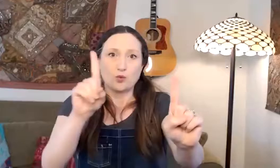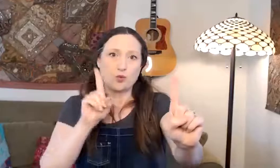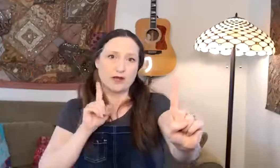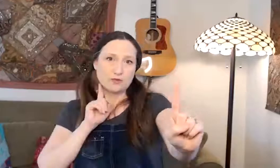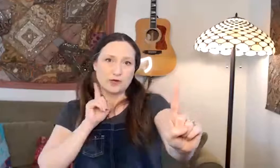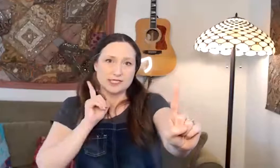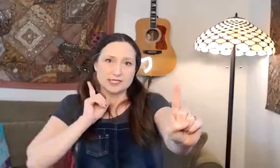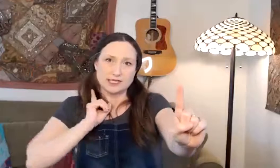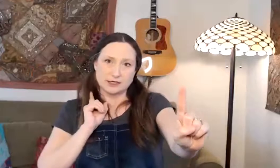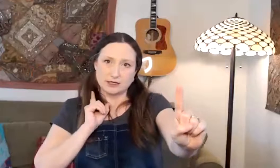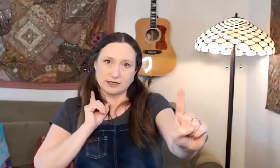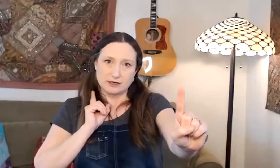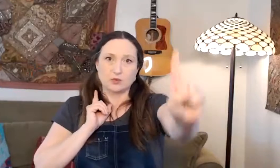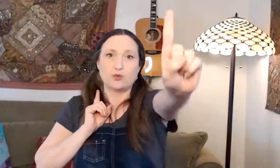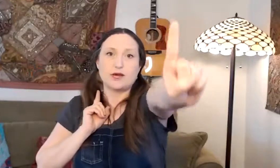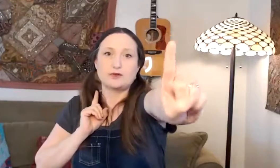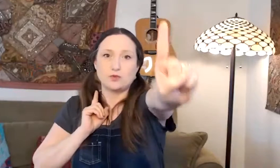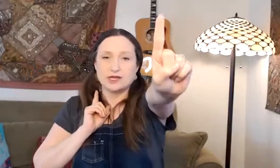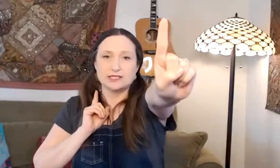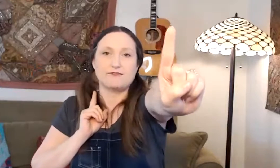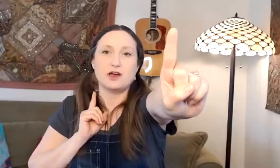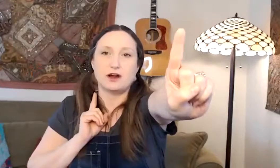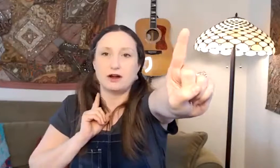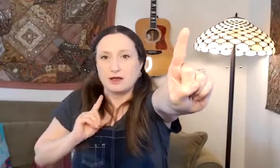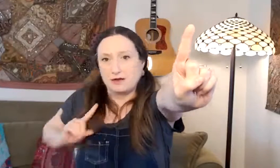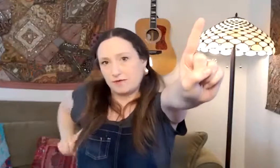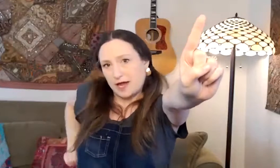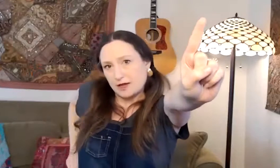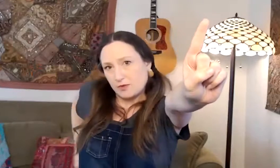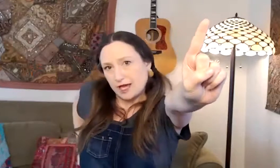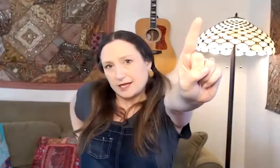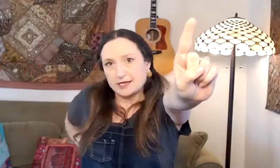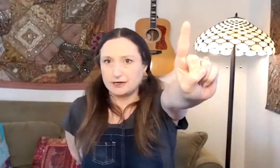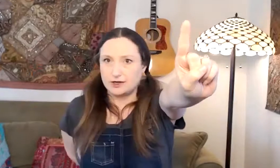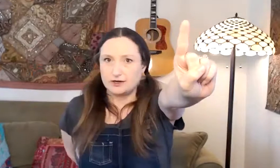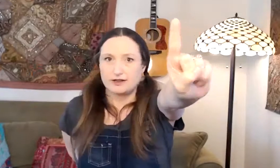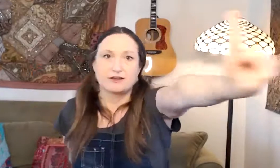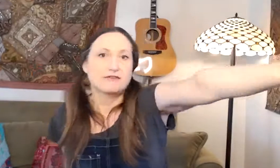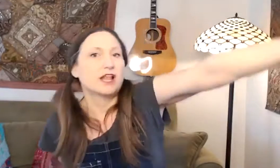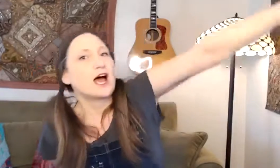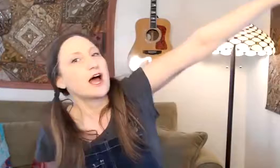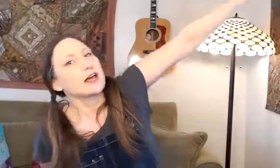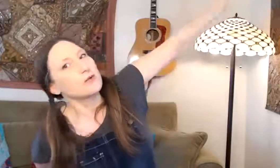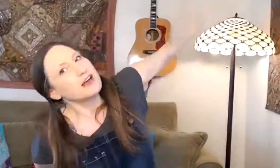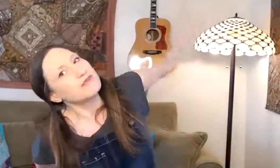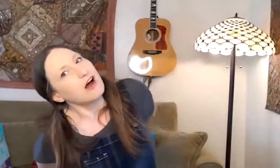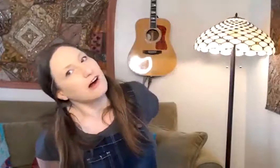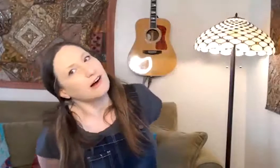One was near. One was far. Fly away near. Fly away far.